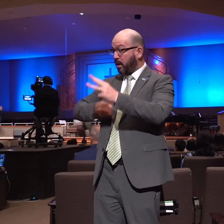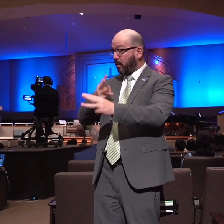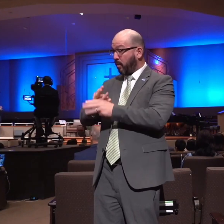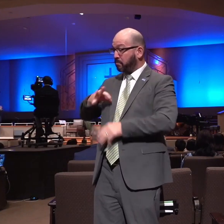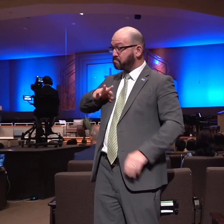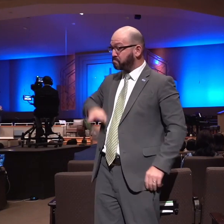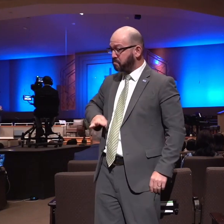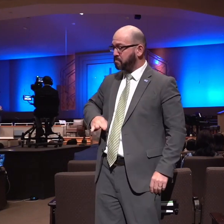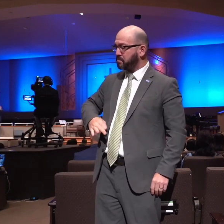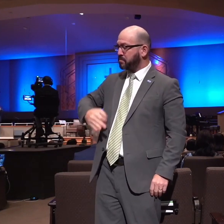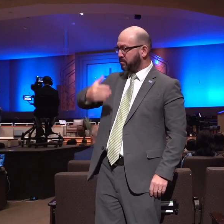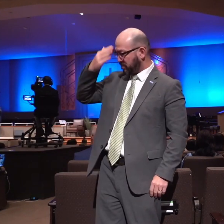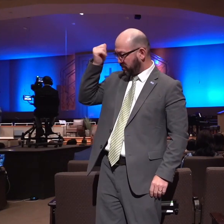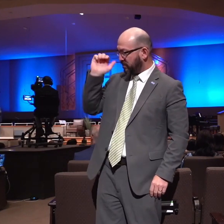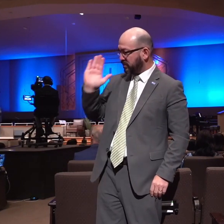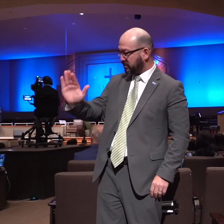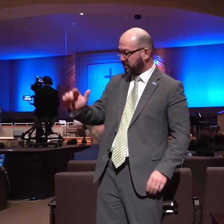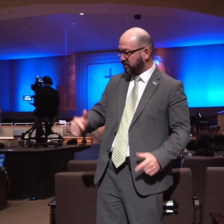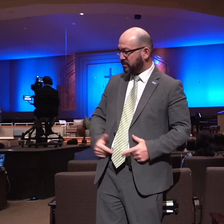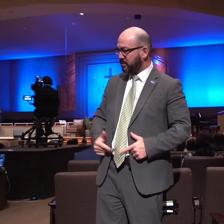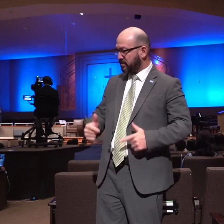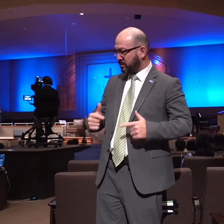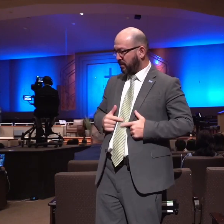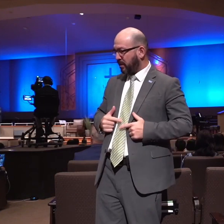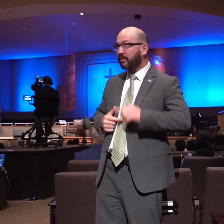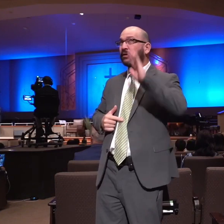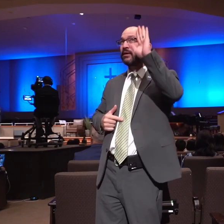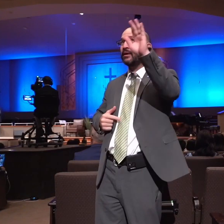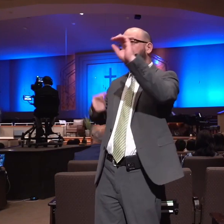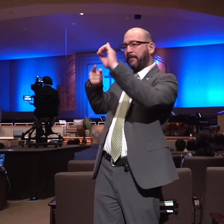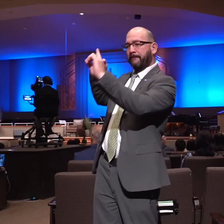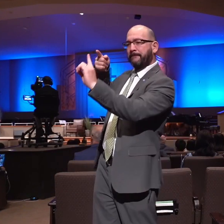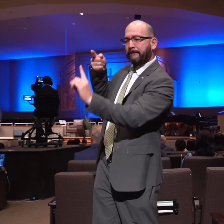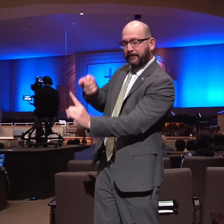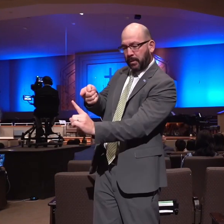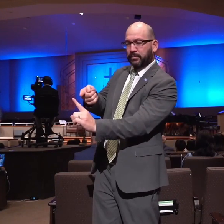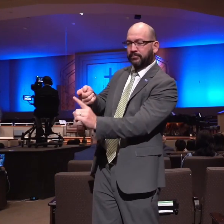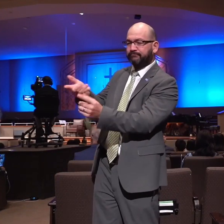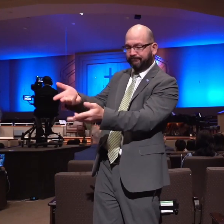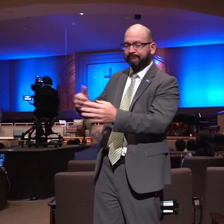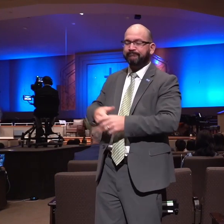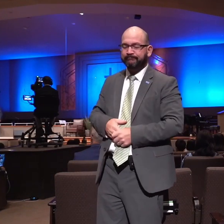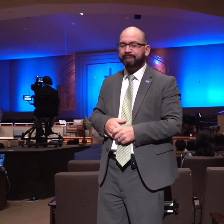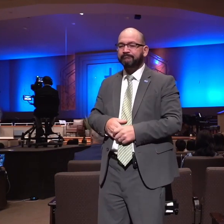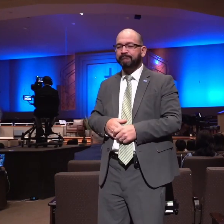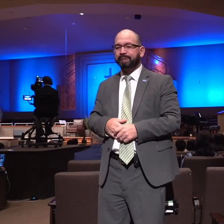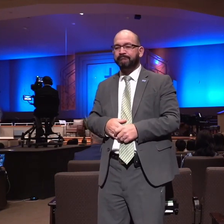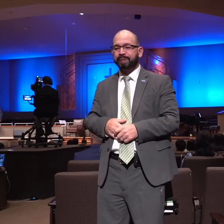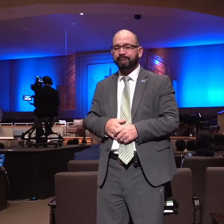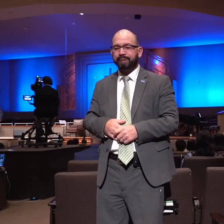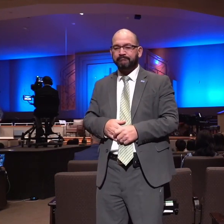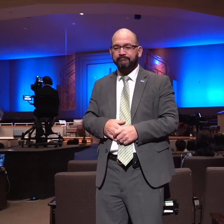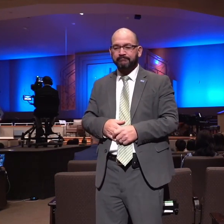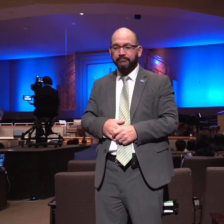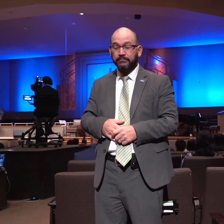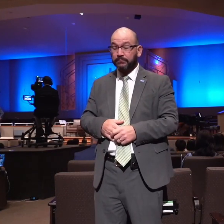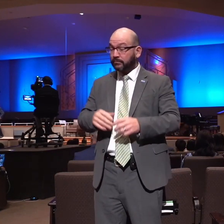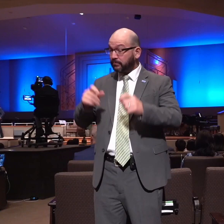of the purpose for which he was created it's amazing in our culture